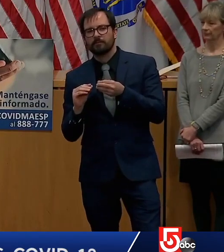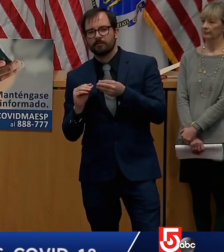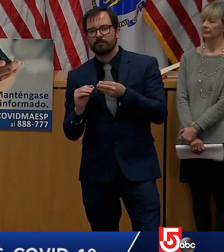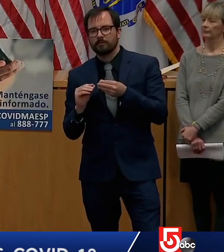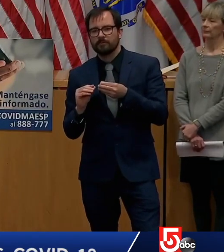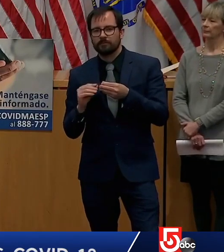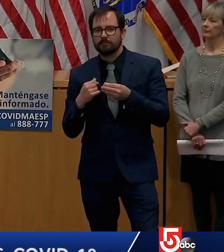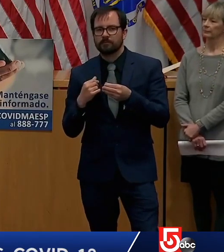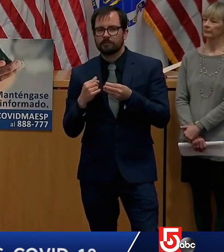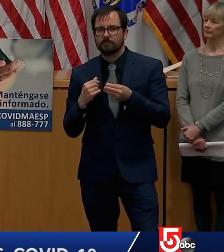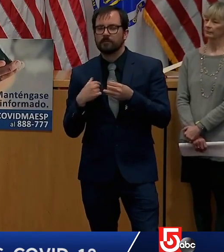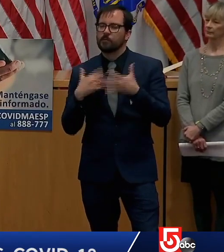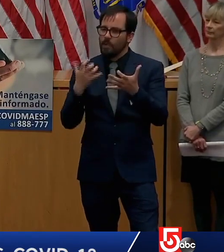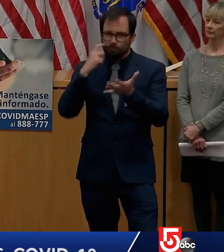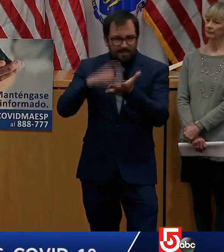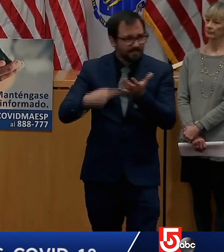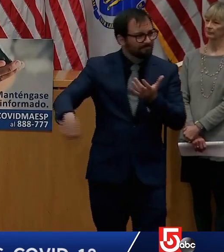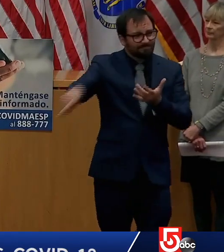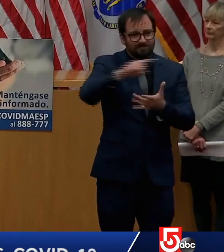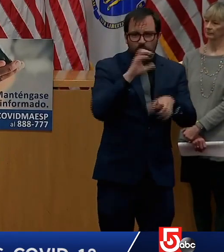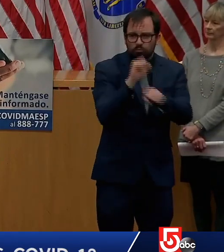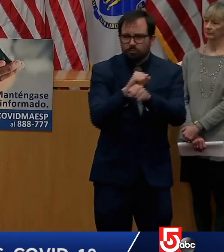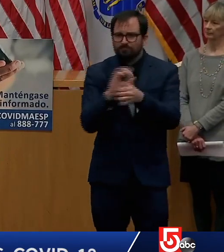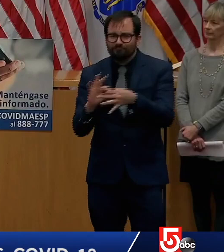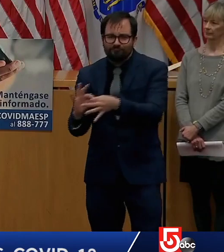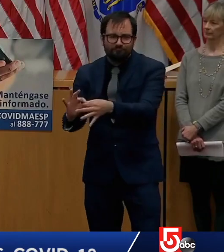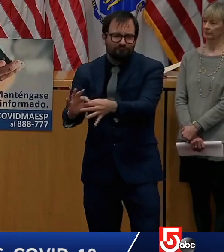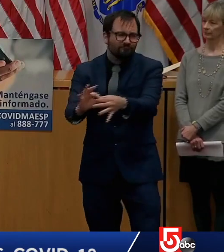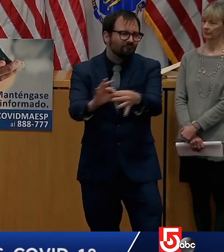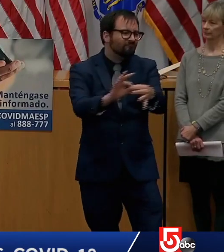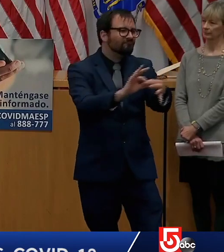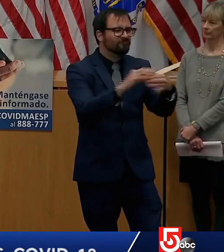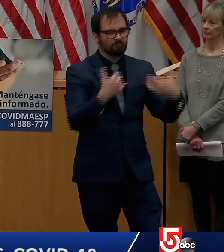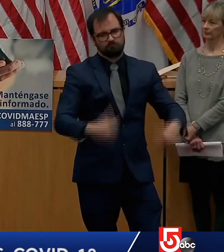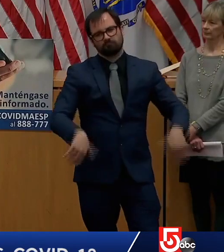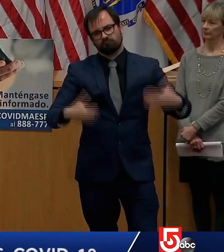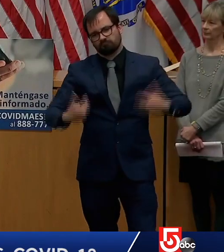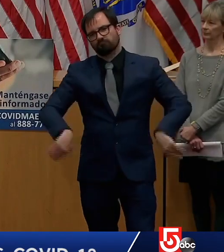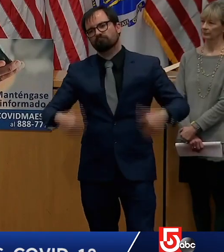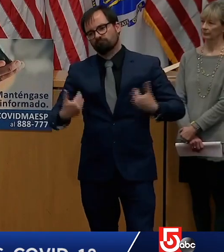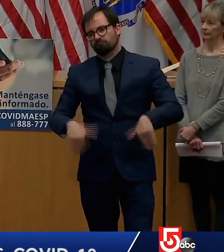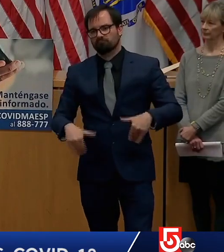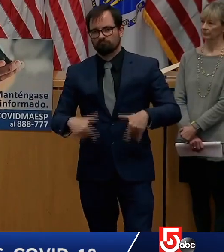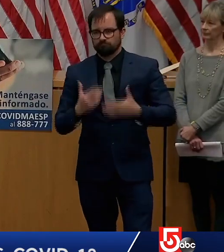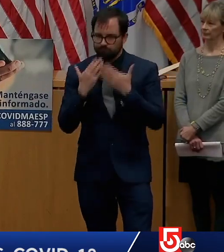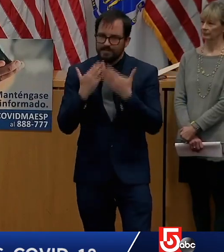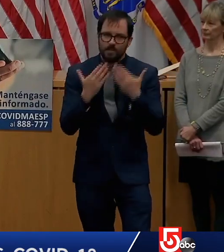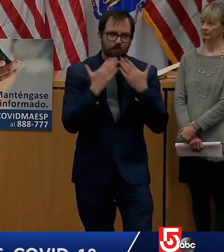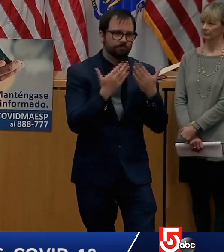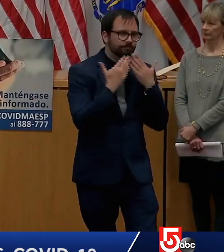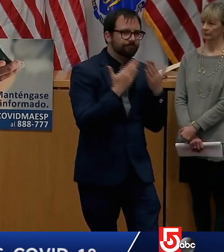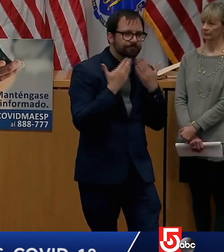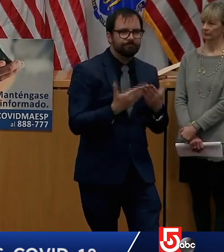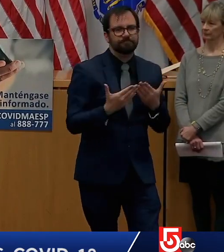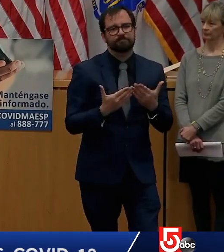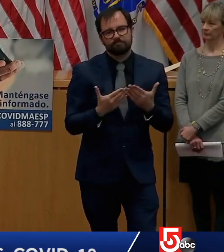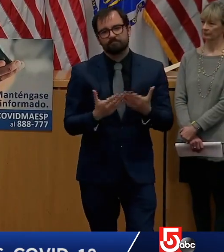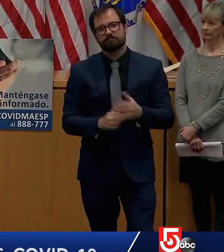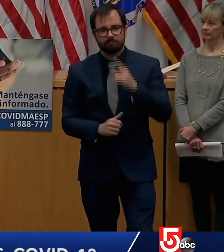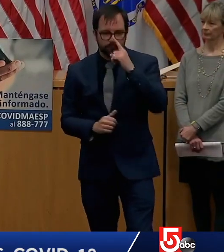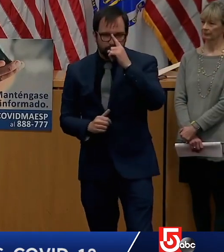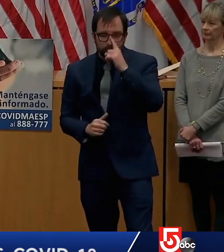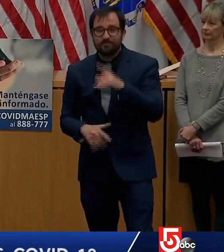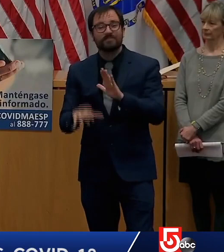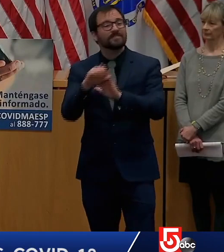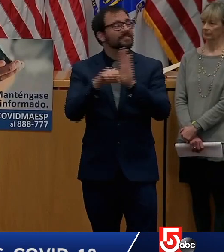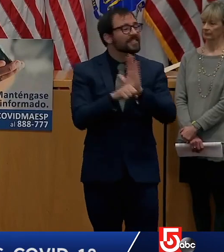and we will continue to do so the department working with our local officials and our school administrators to to